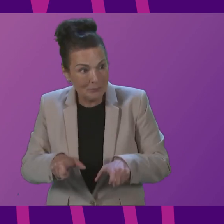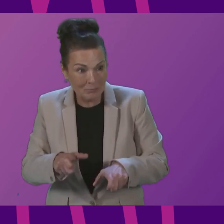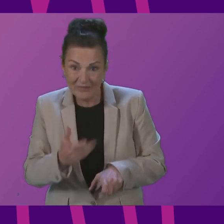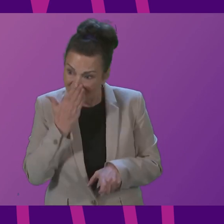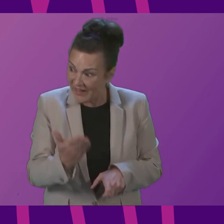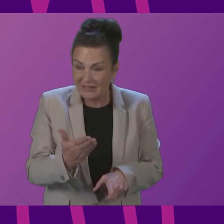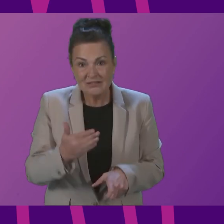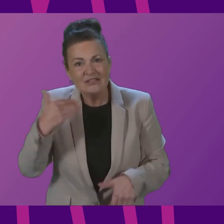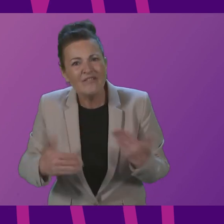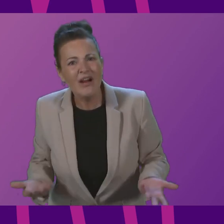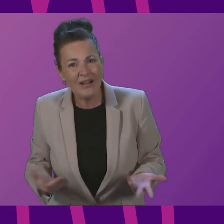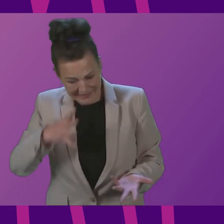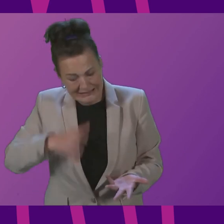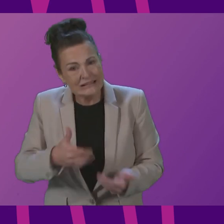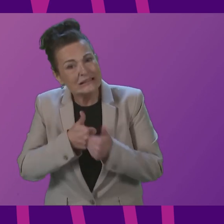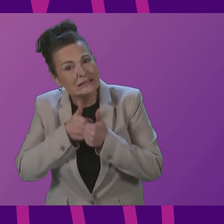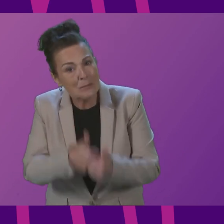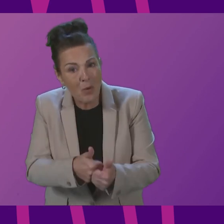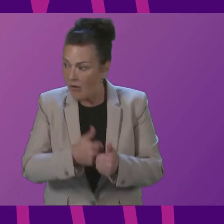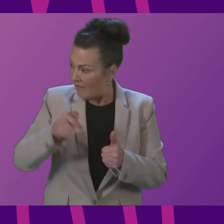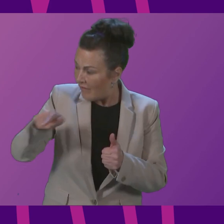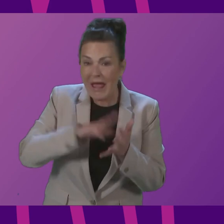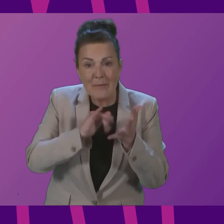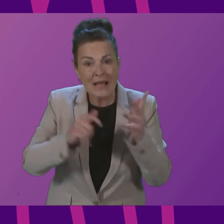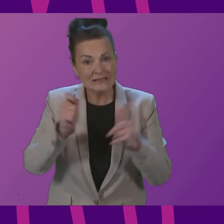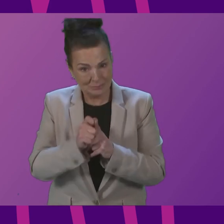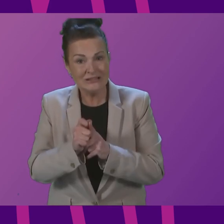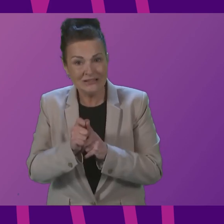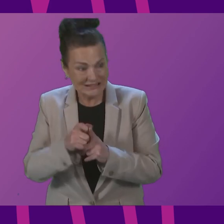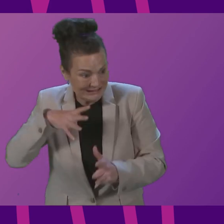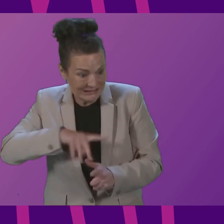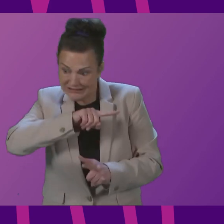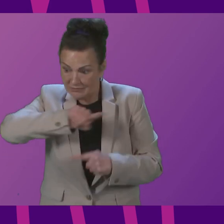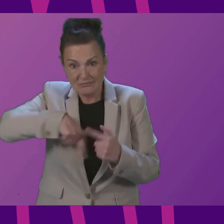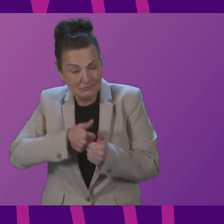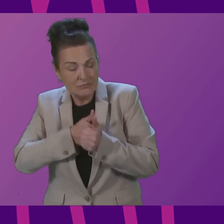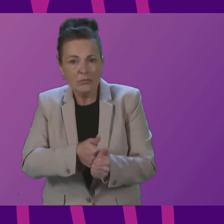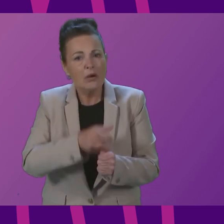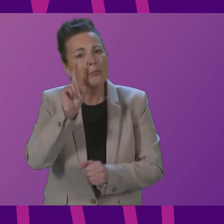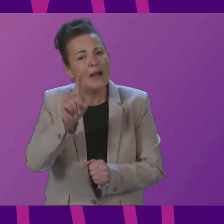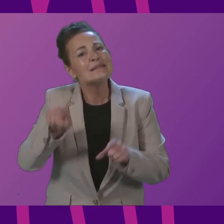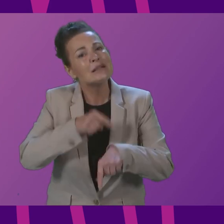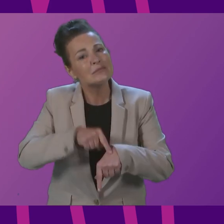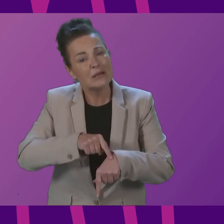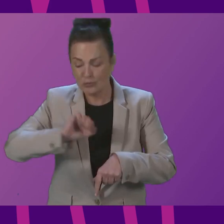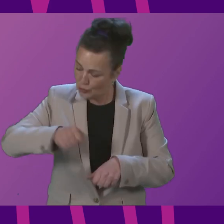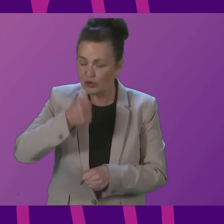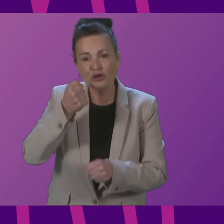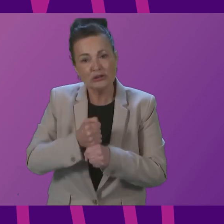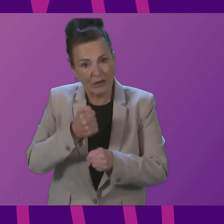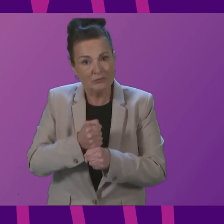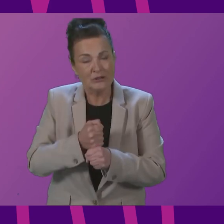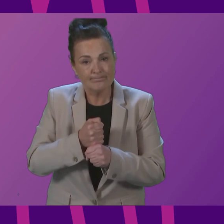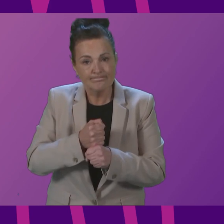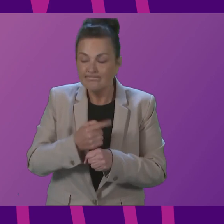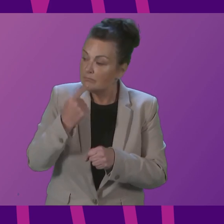society they need the support of their members of parliament in these circumstances but the government also funds advice direct Scotland